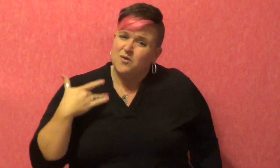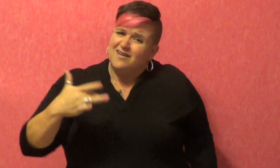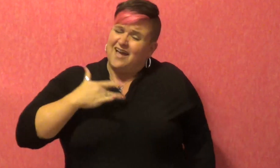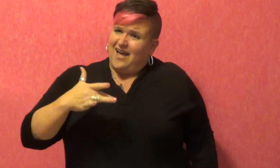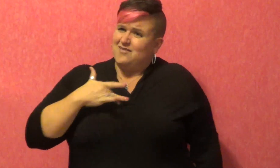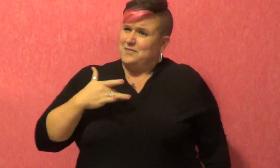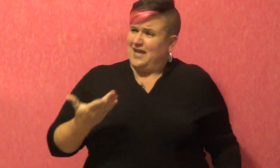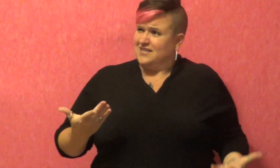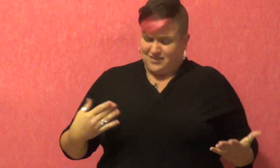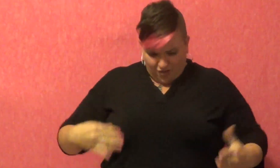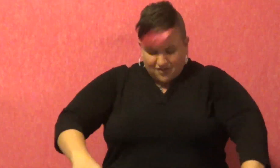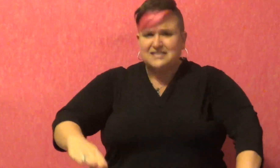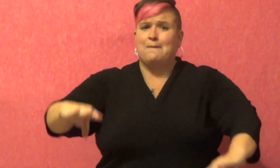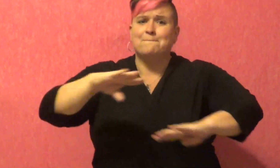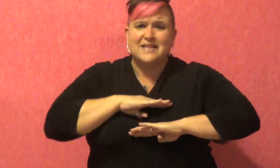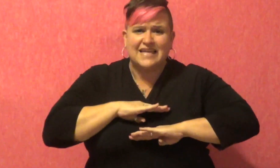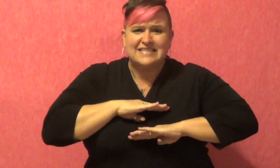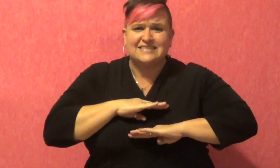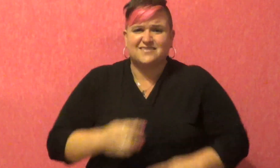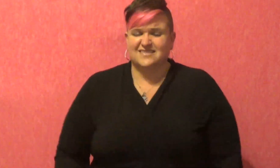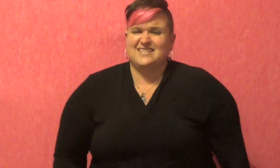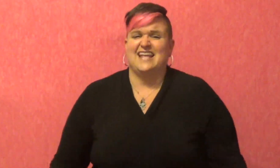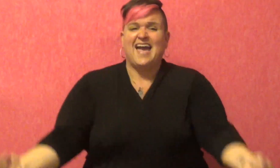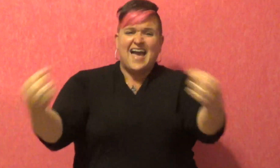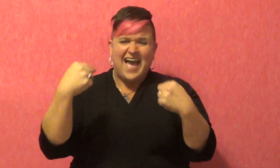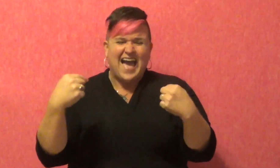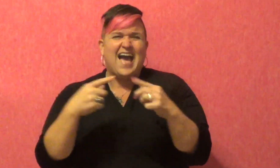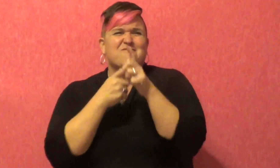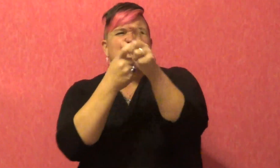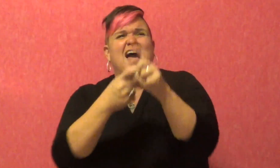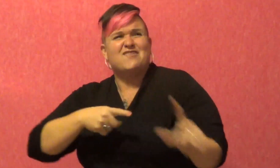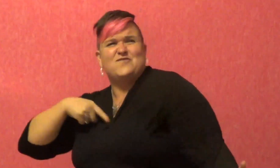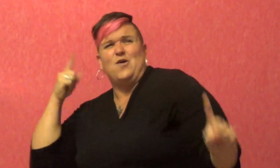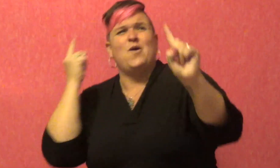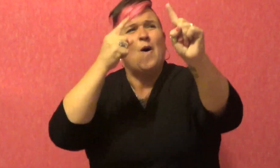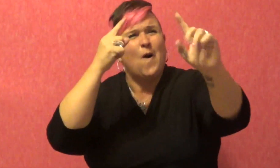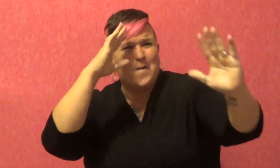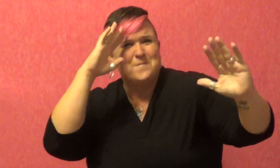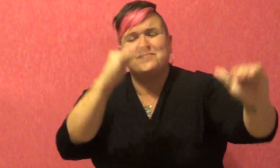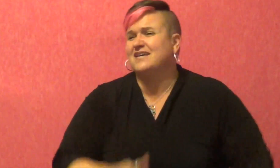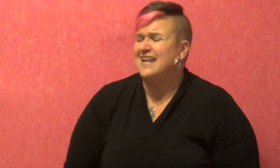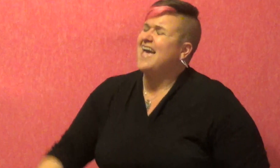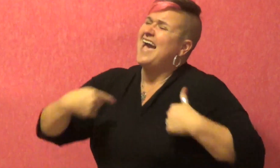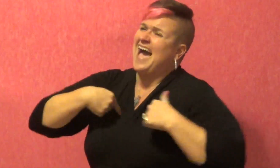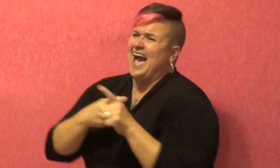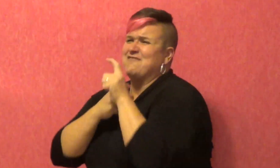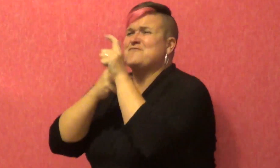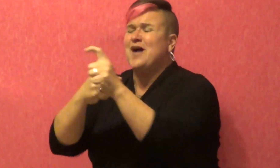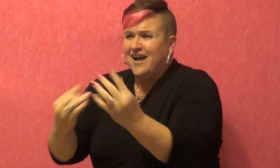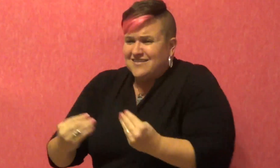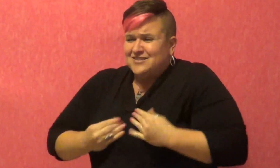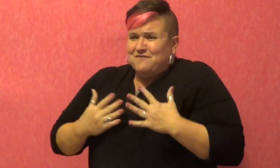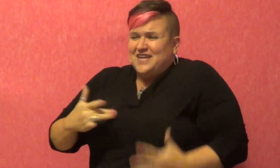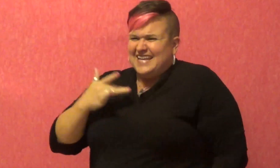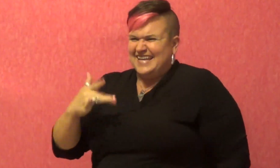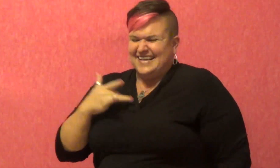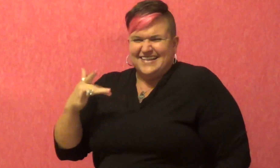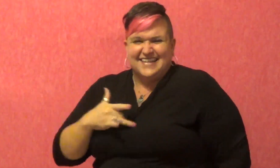you it makes her complete I run for hope, I run to fear